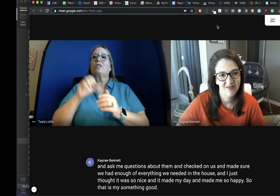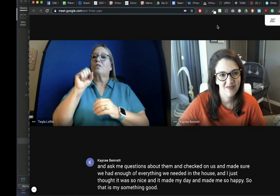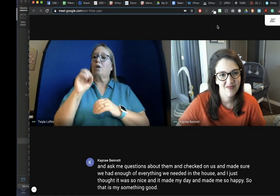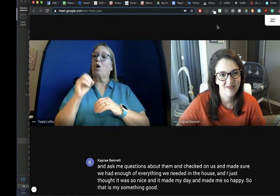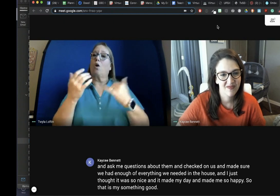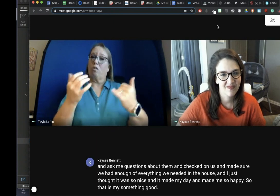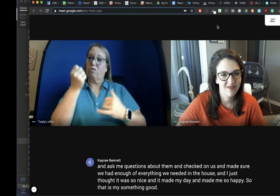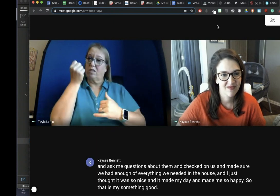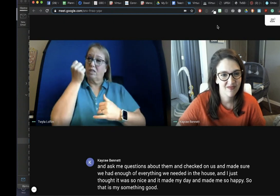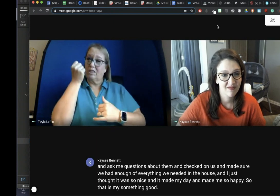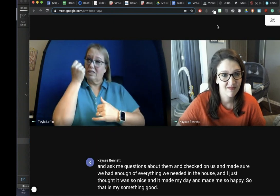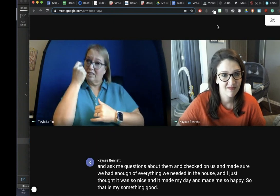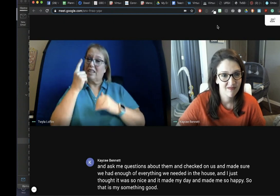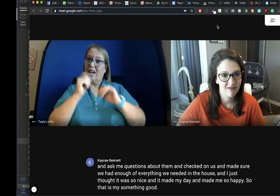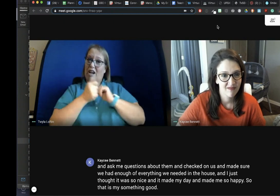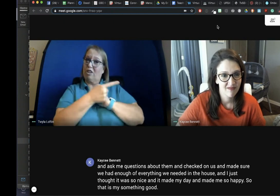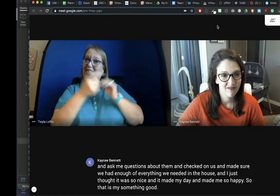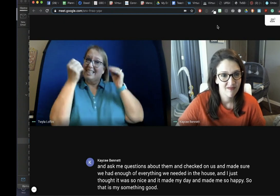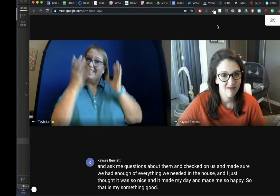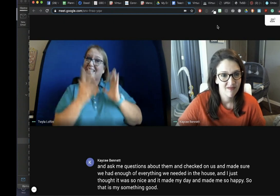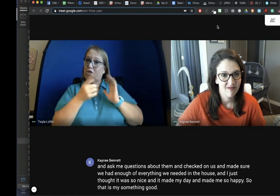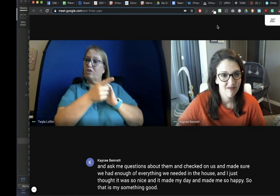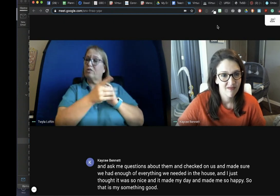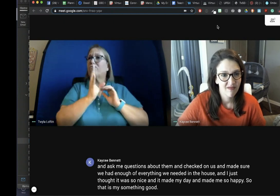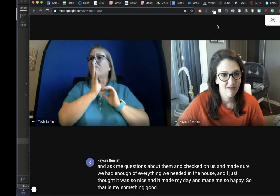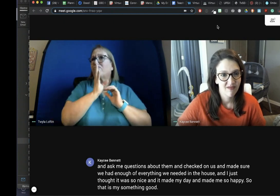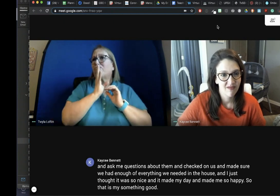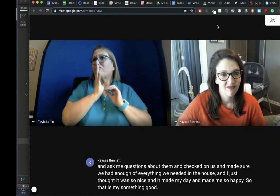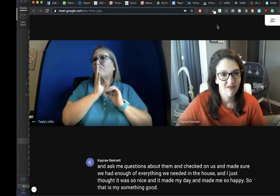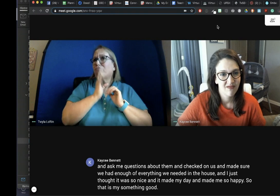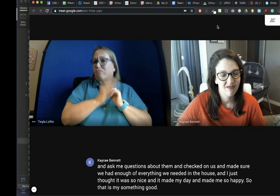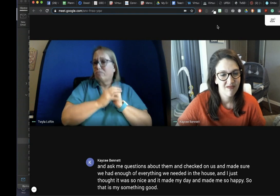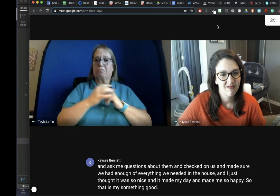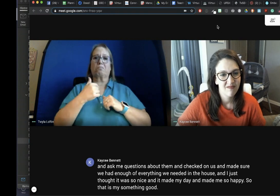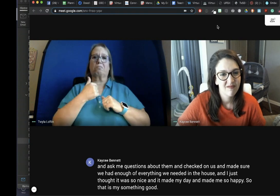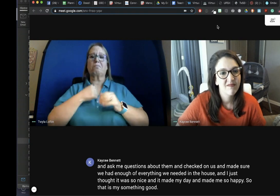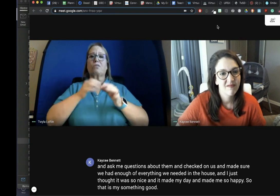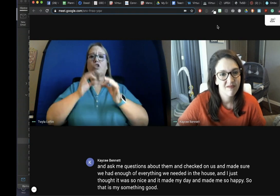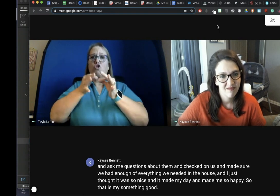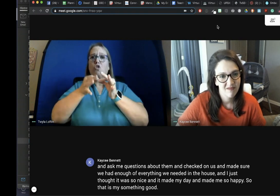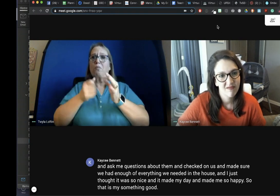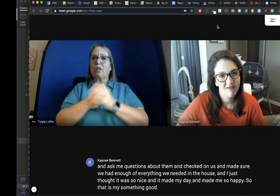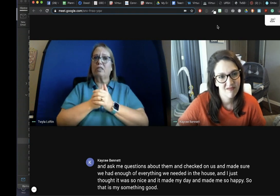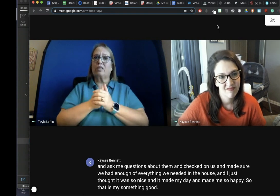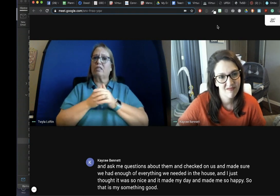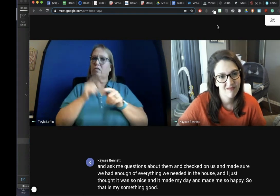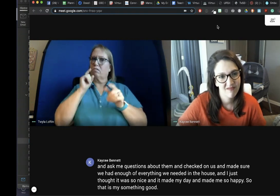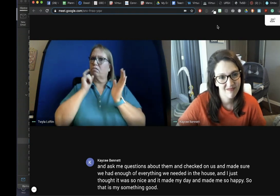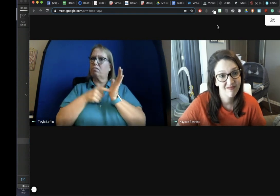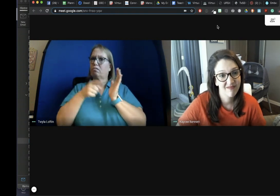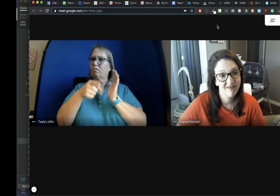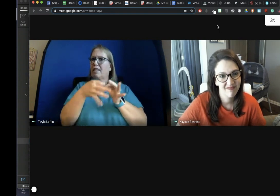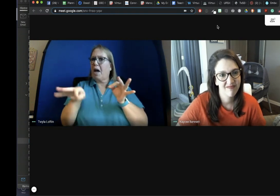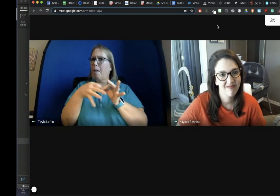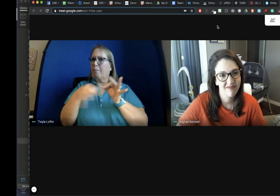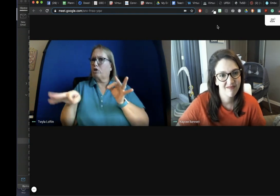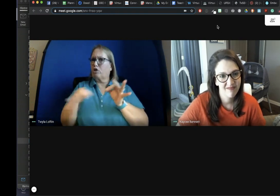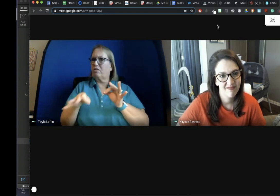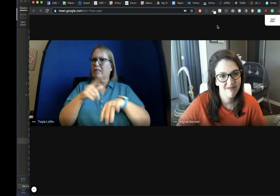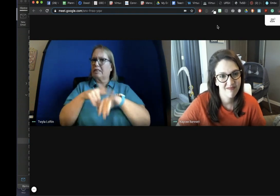Great. So now you understand how this works where the teacher speaks and I, as the interpreter, I'm interpreting. And if